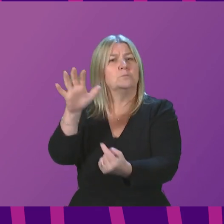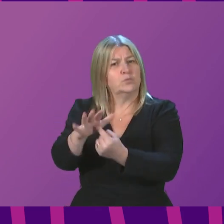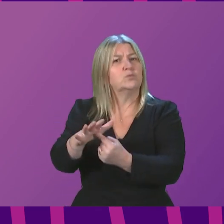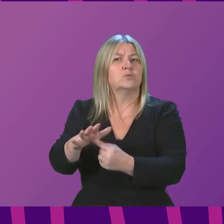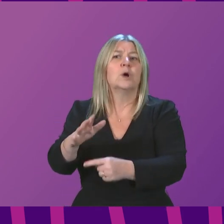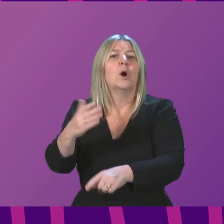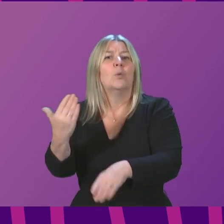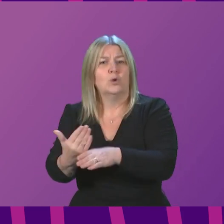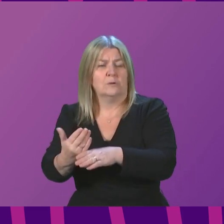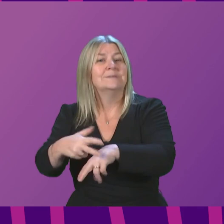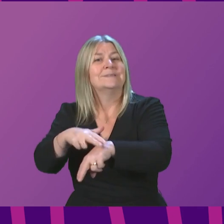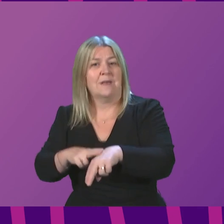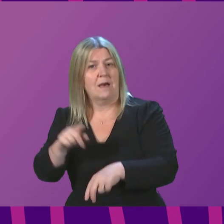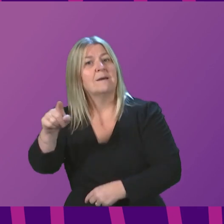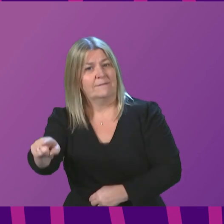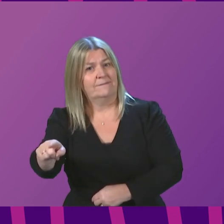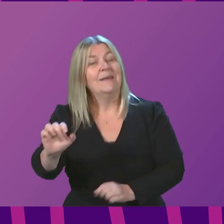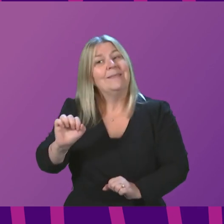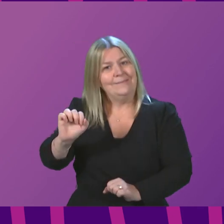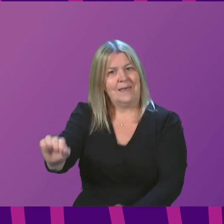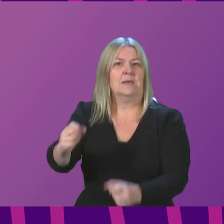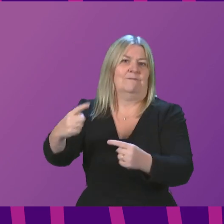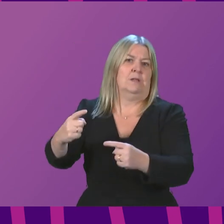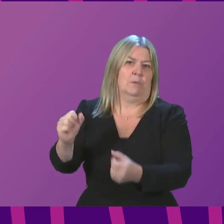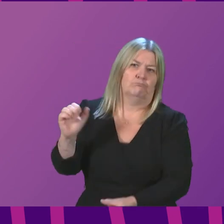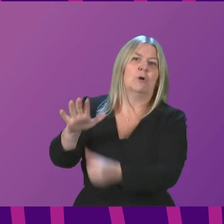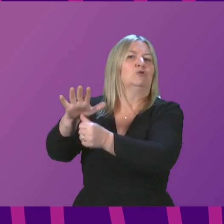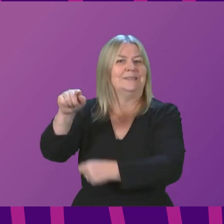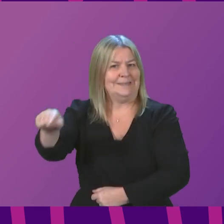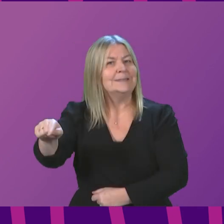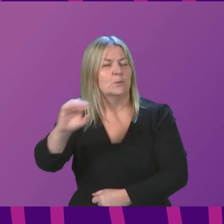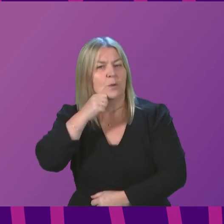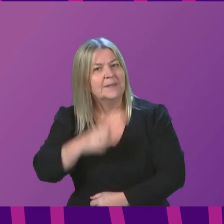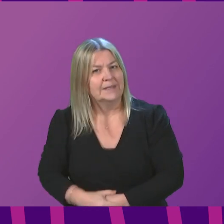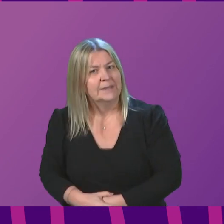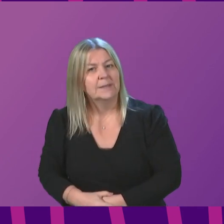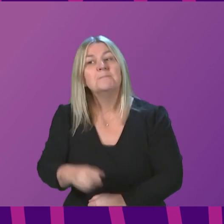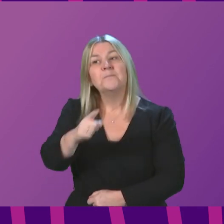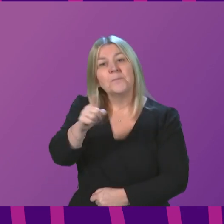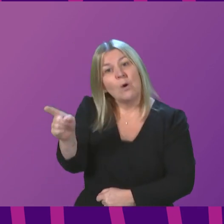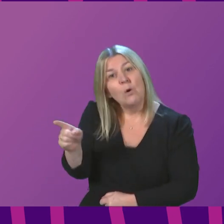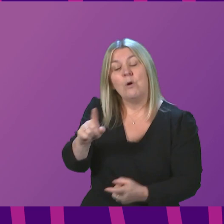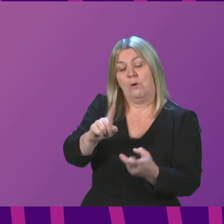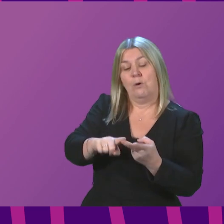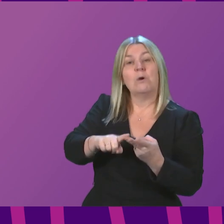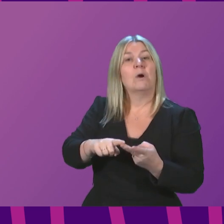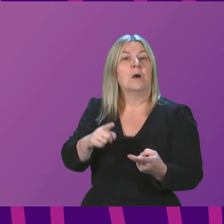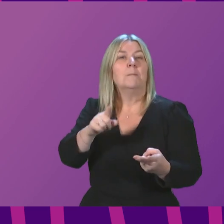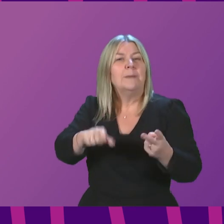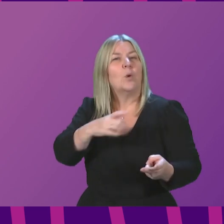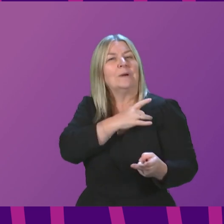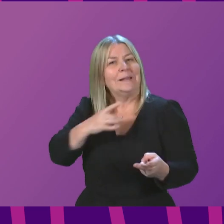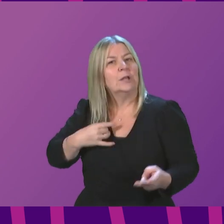I also said that we were making slots available as a priority for those clinically vulnerable and for those